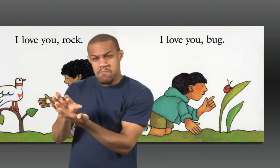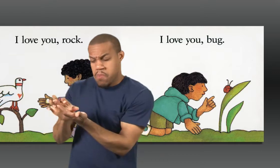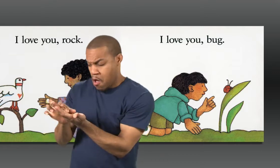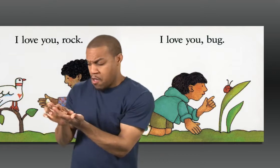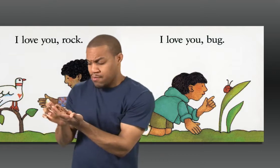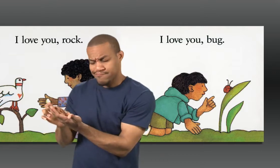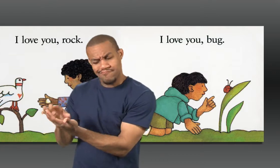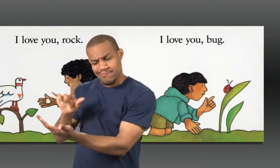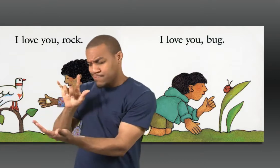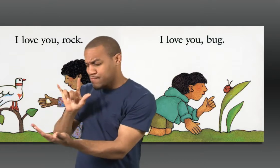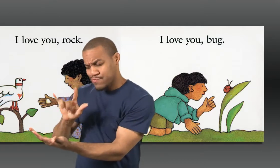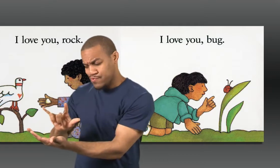I love you, Rock. I